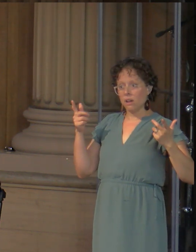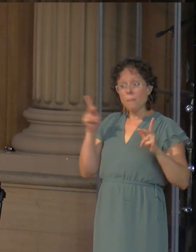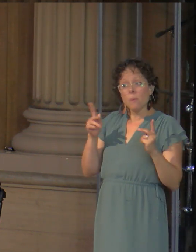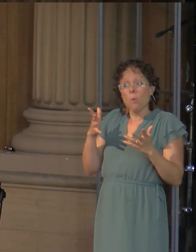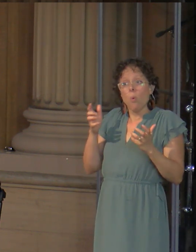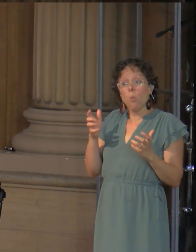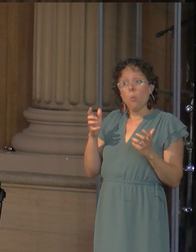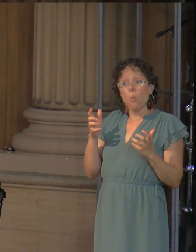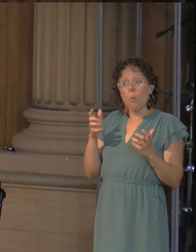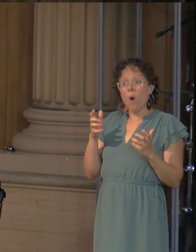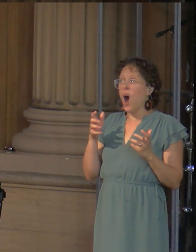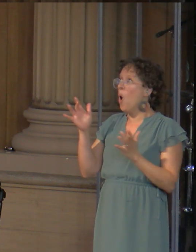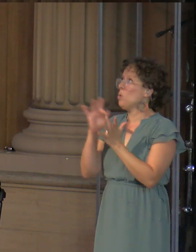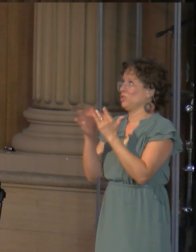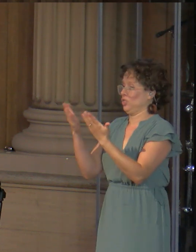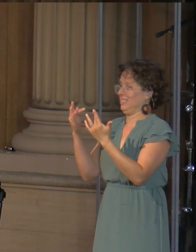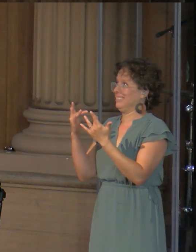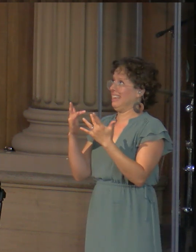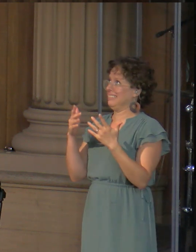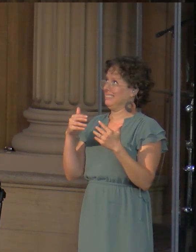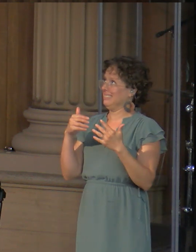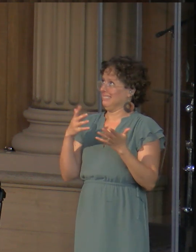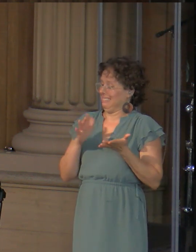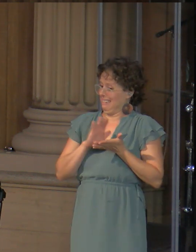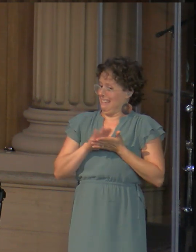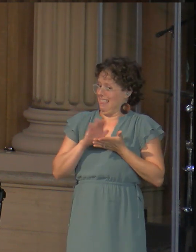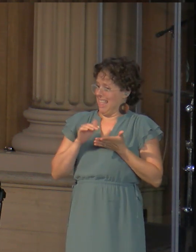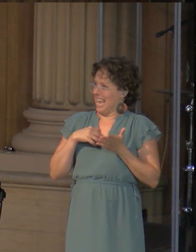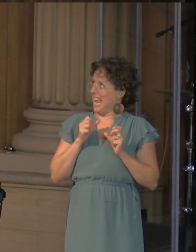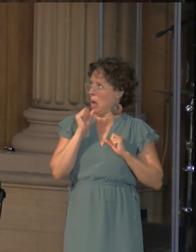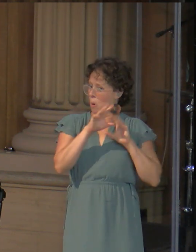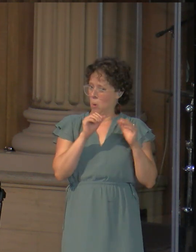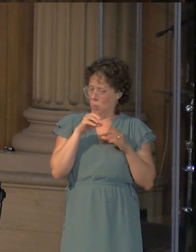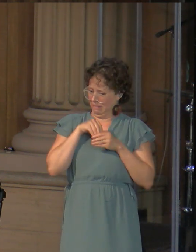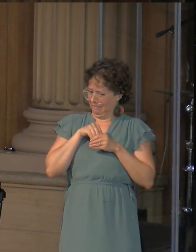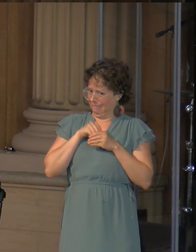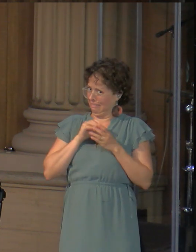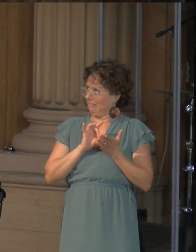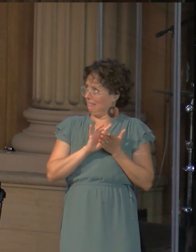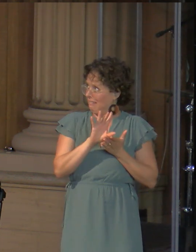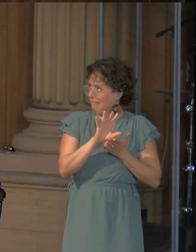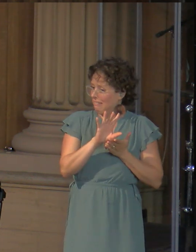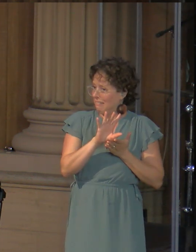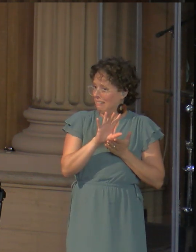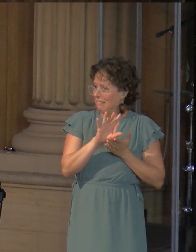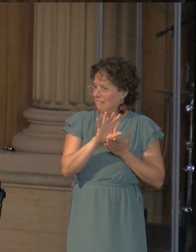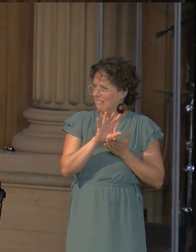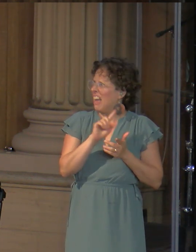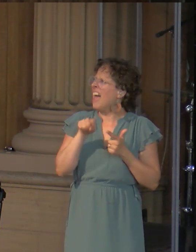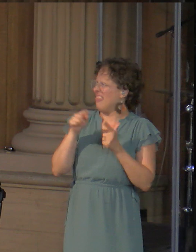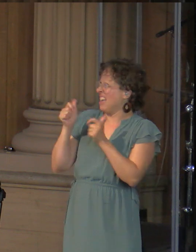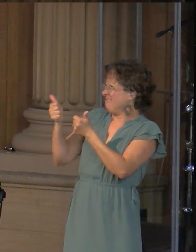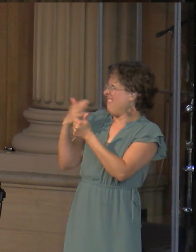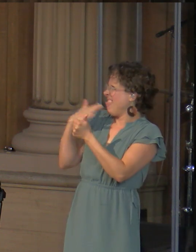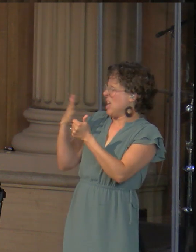to occupy it. They would just assume have all the effects of Jesus, but not Jesus himself.